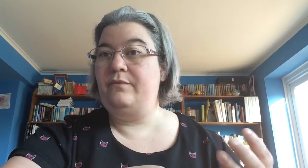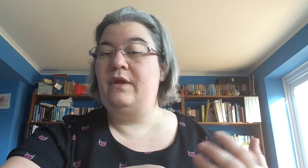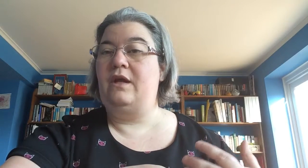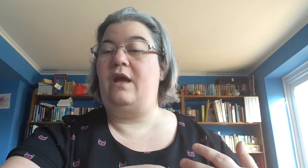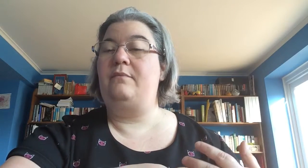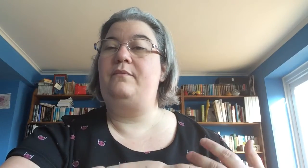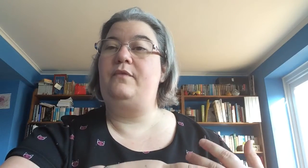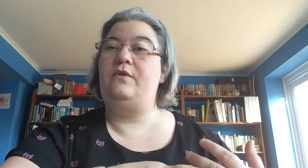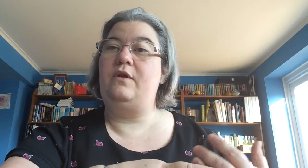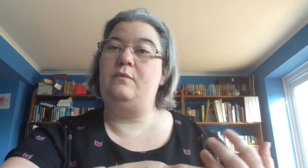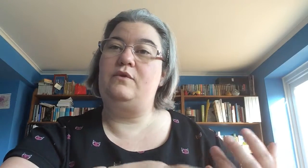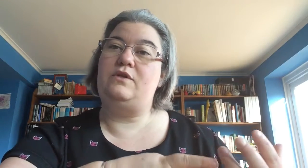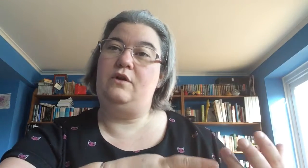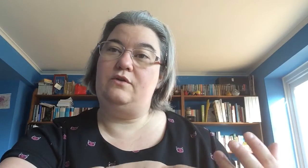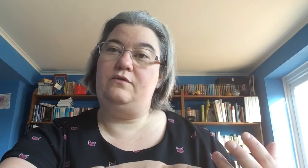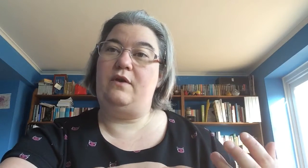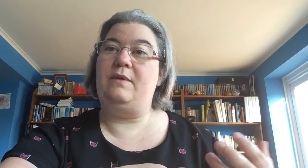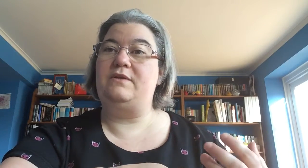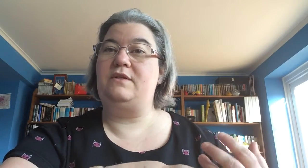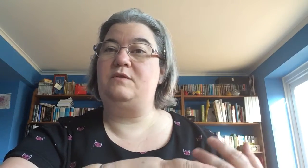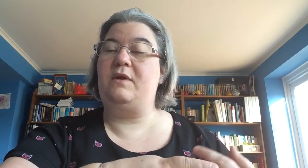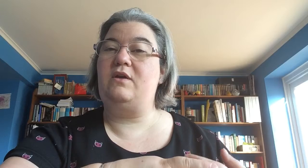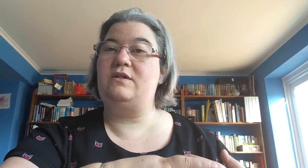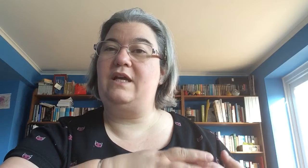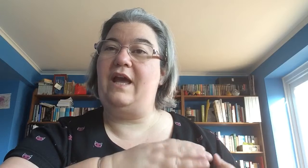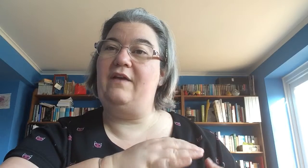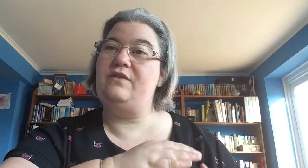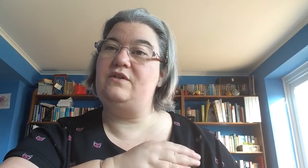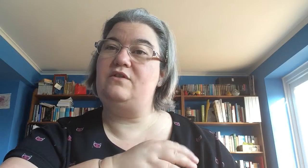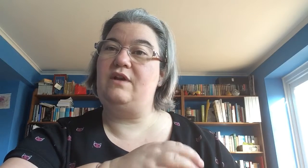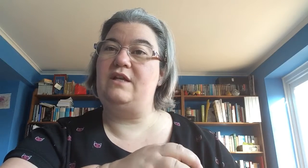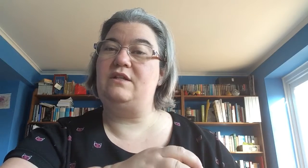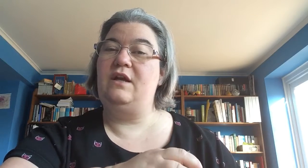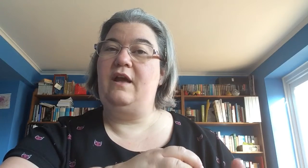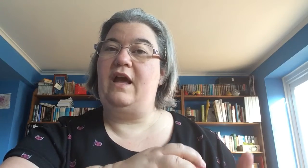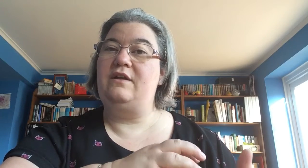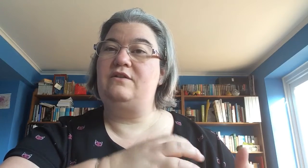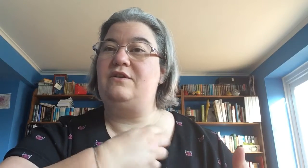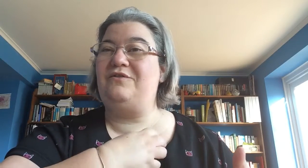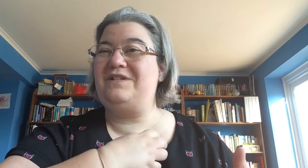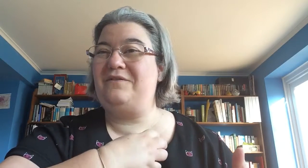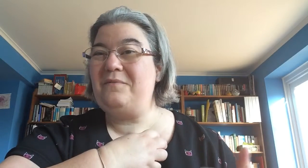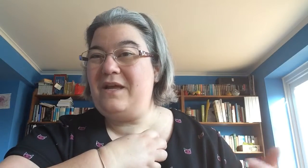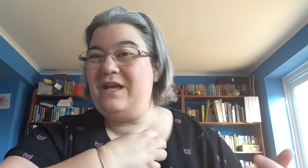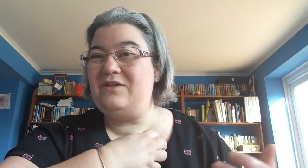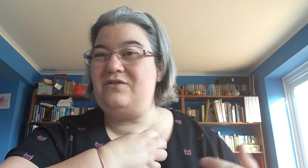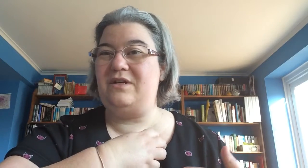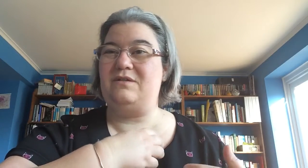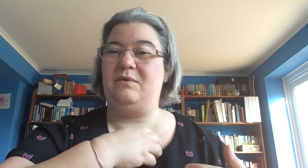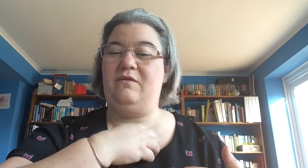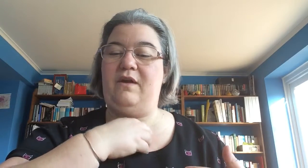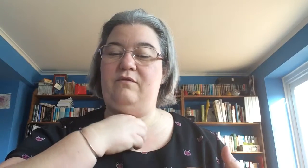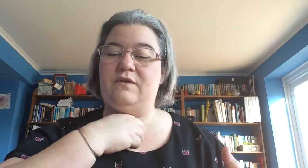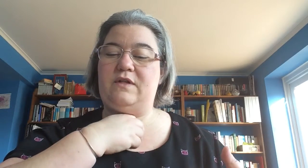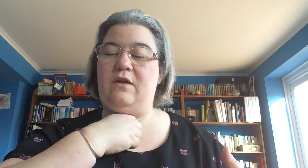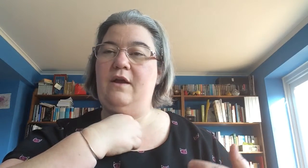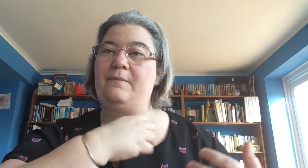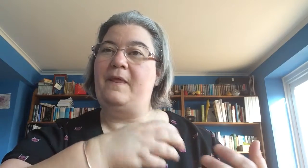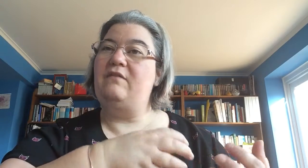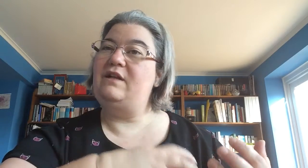than I would a lot of romances, because it had this thread, and obviously, for me, history is my favourite. So I